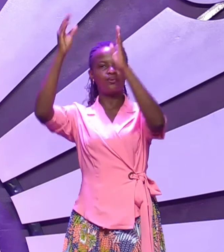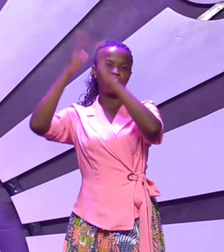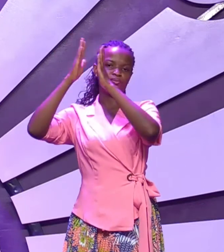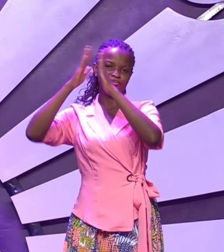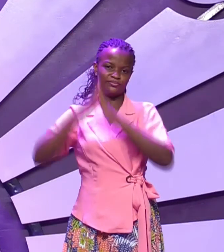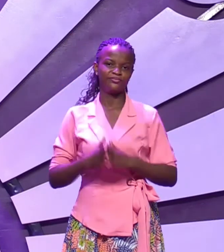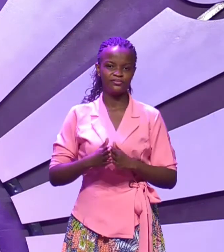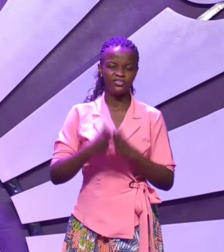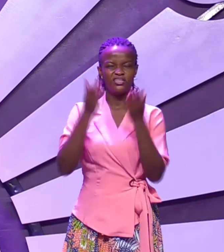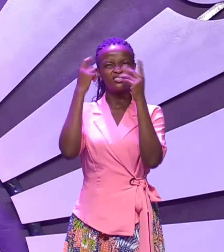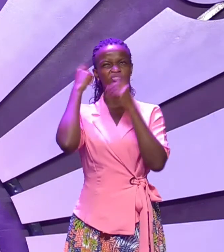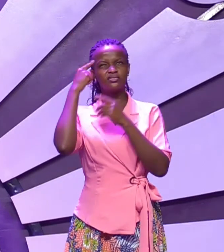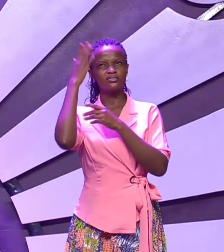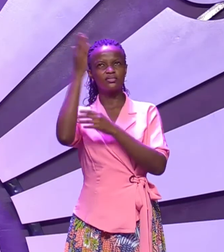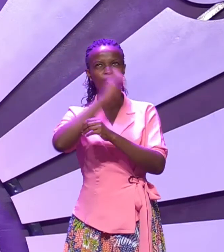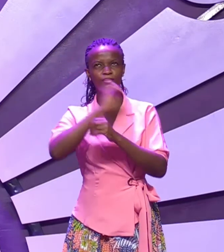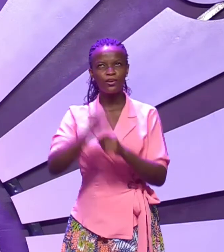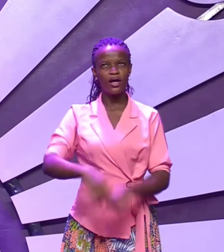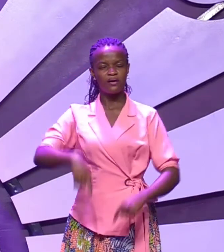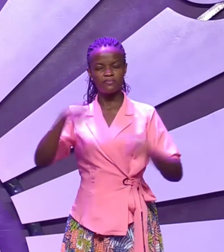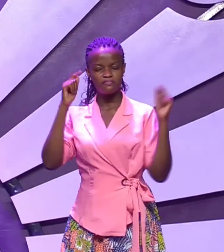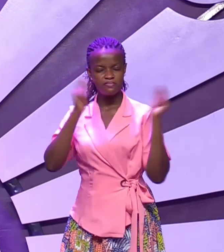where there is no sickness and there is no pain